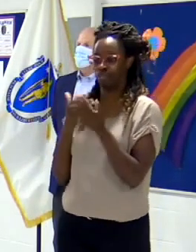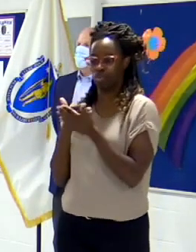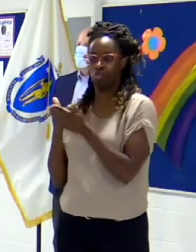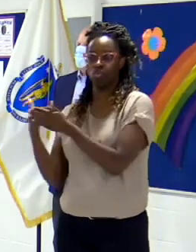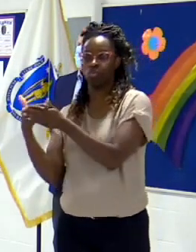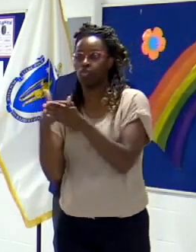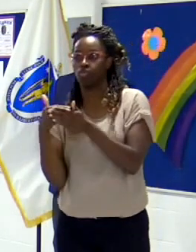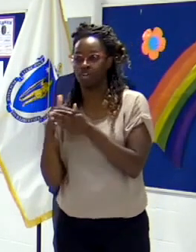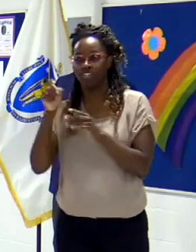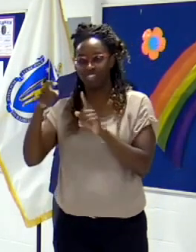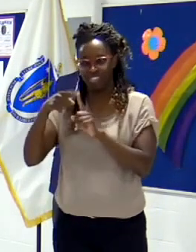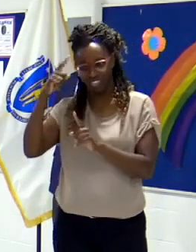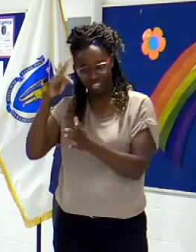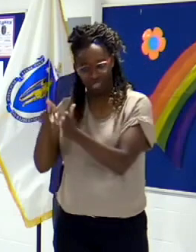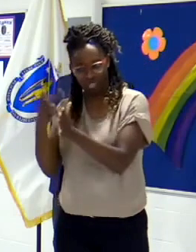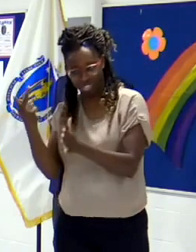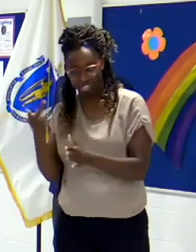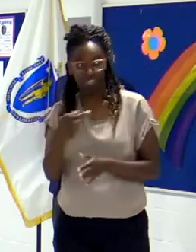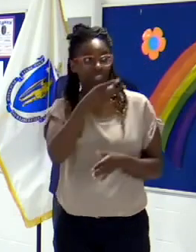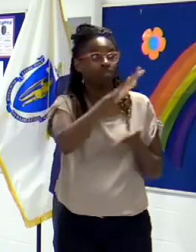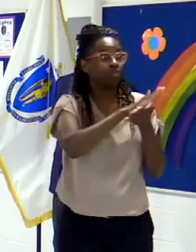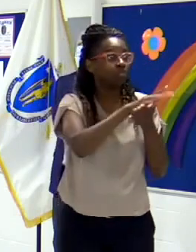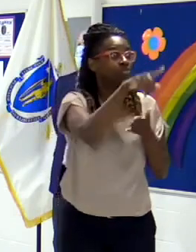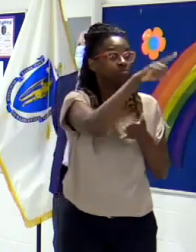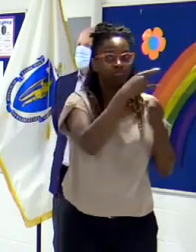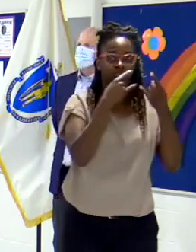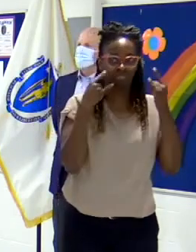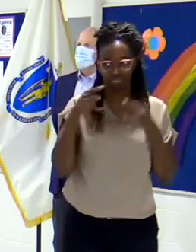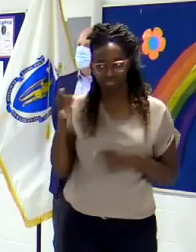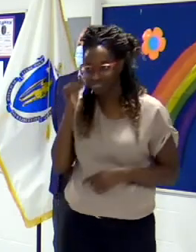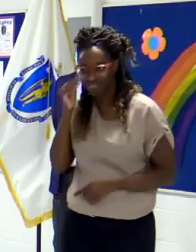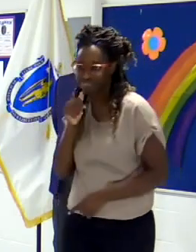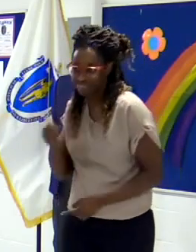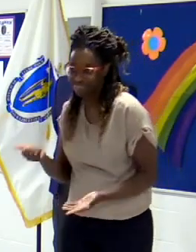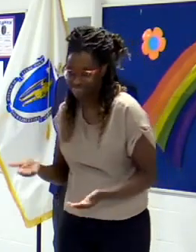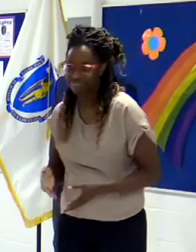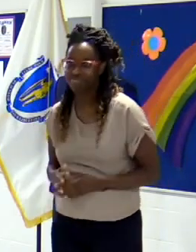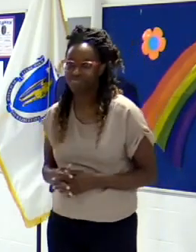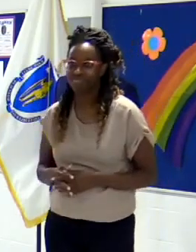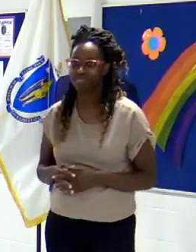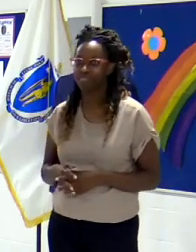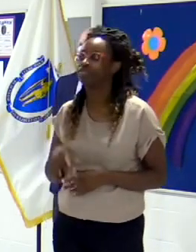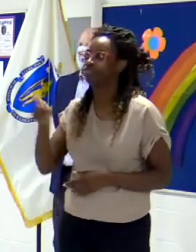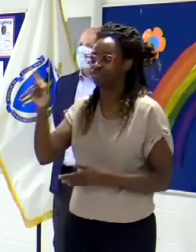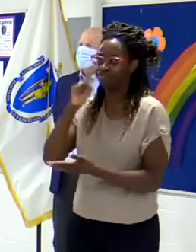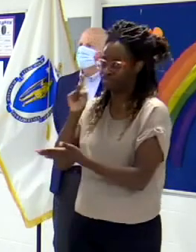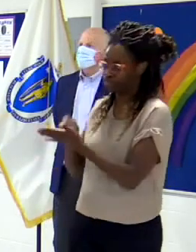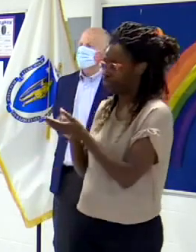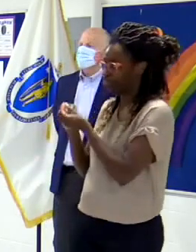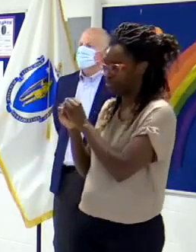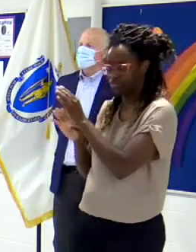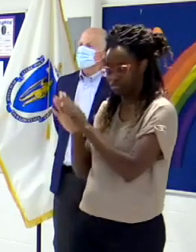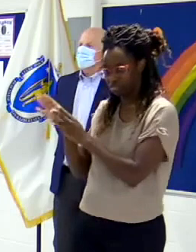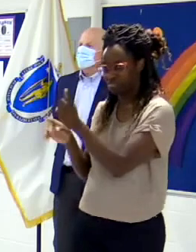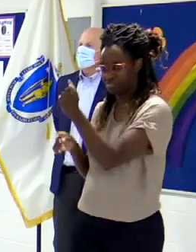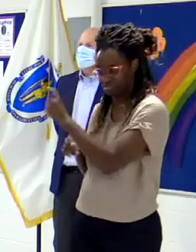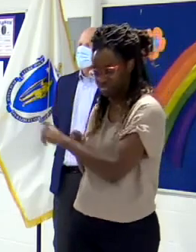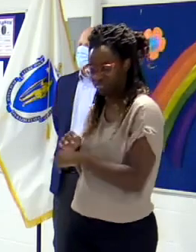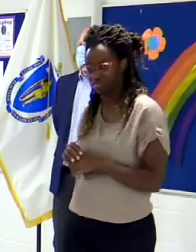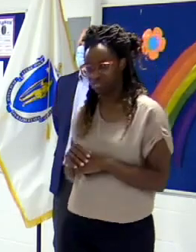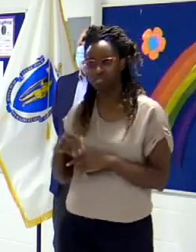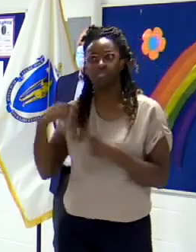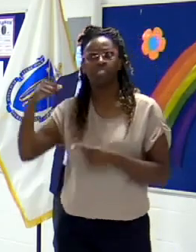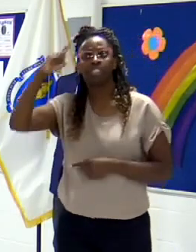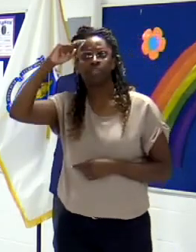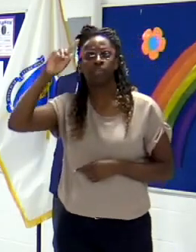to focus on. Can you give people some perspective when they see that high-popping number when you haven't seen that kind of number all summer long? certainly haven't seen